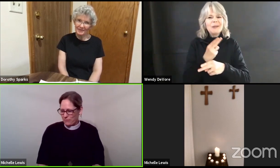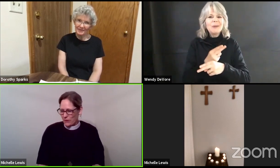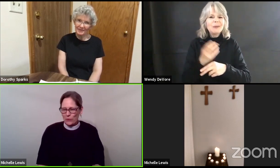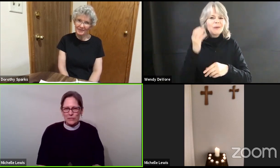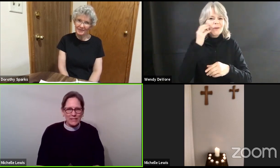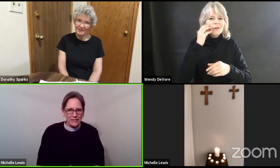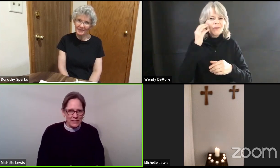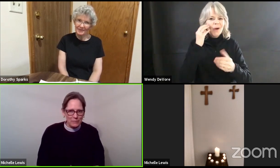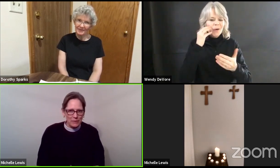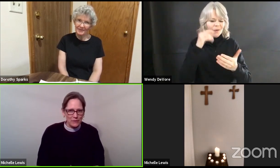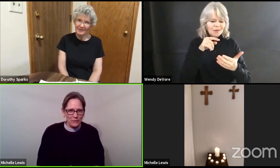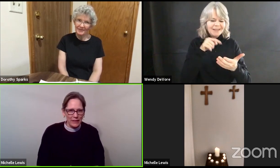Or send an email quick.